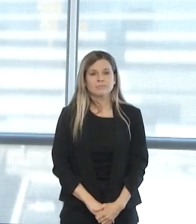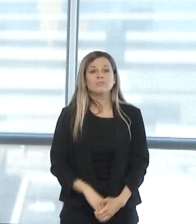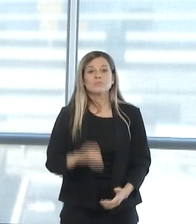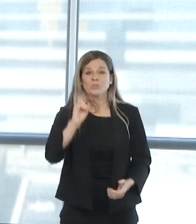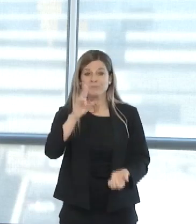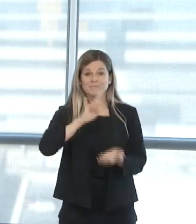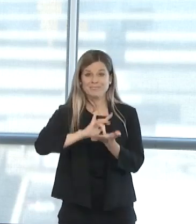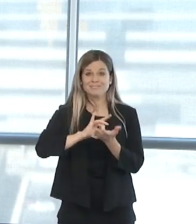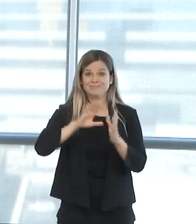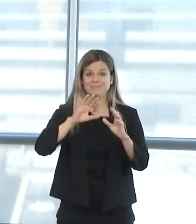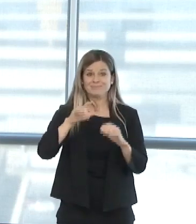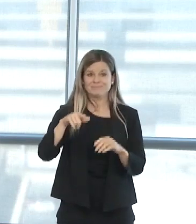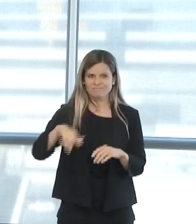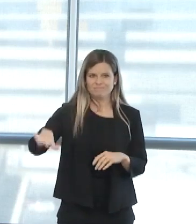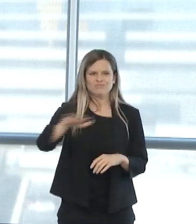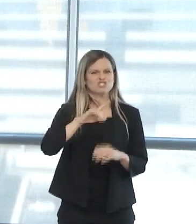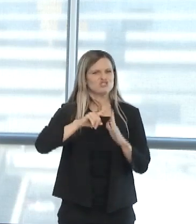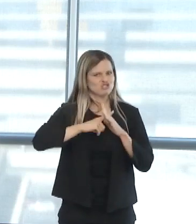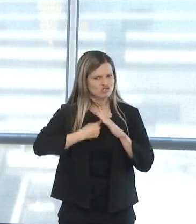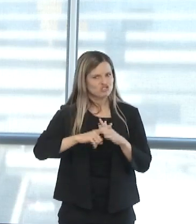One Million Mask Campaign.